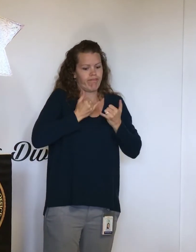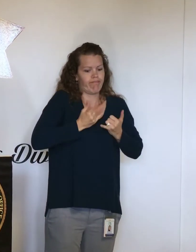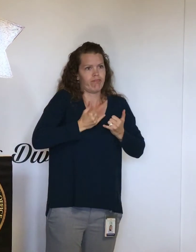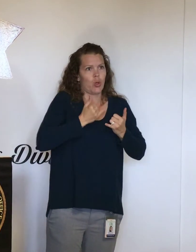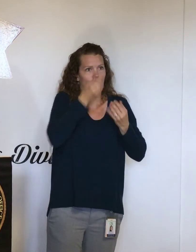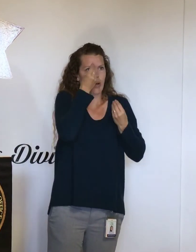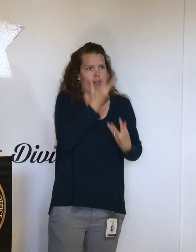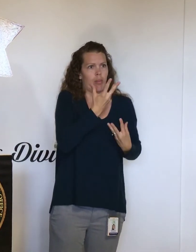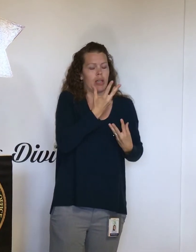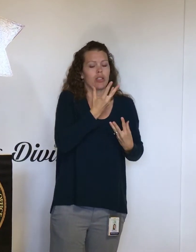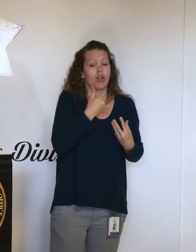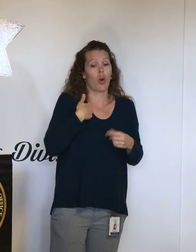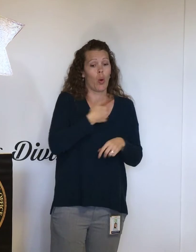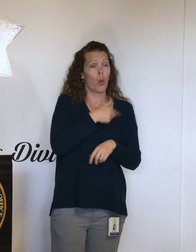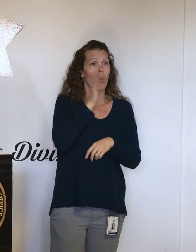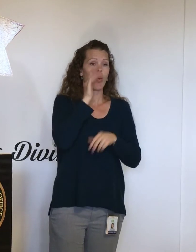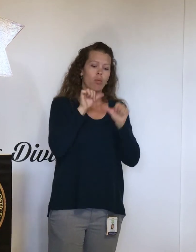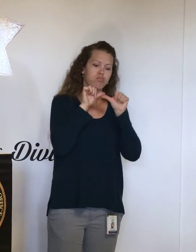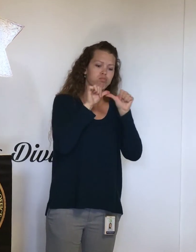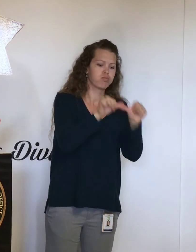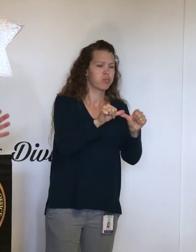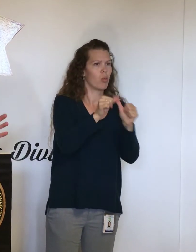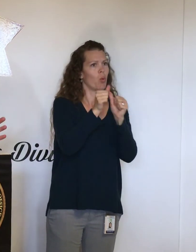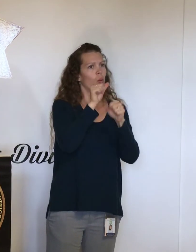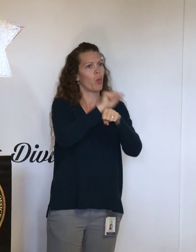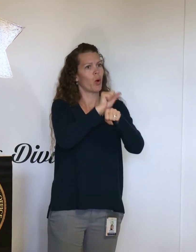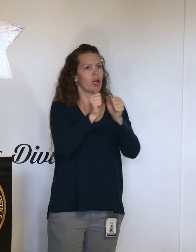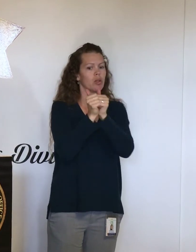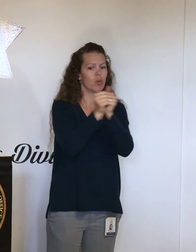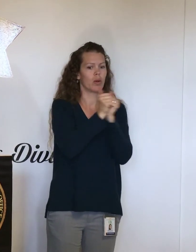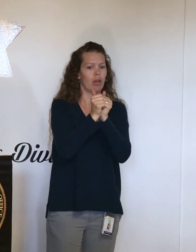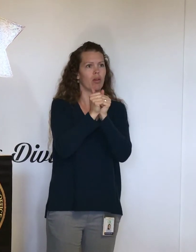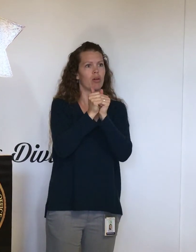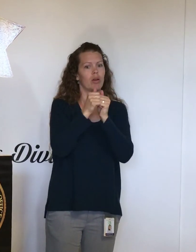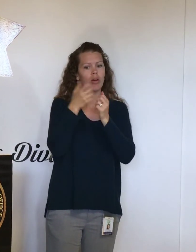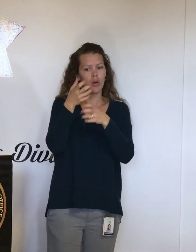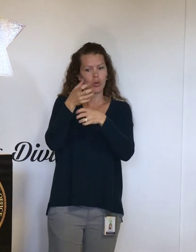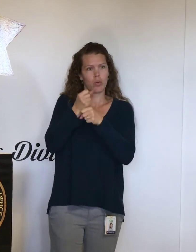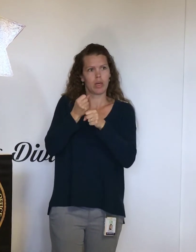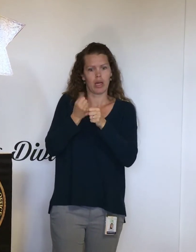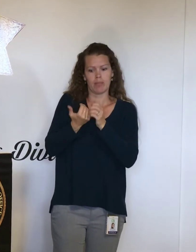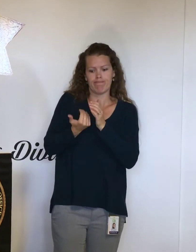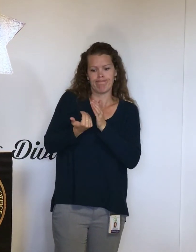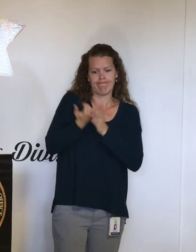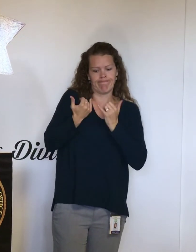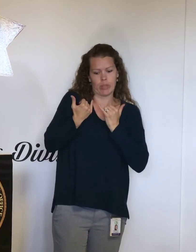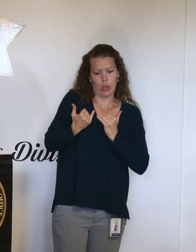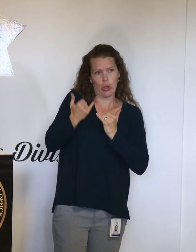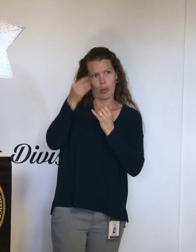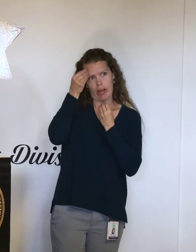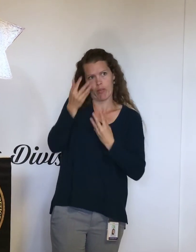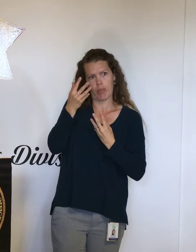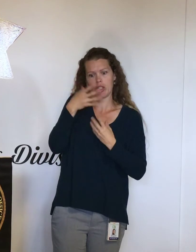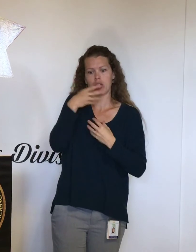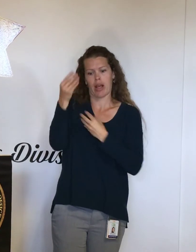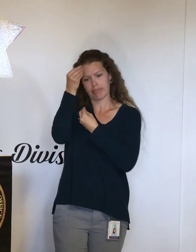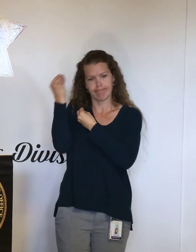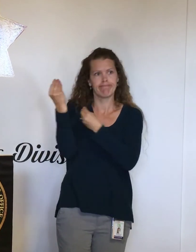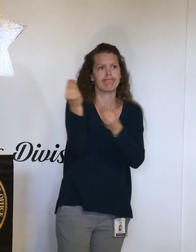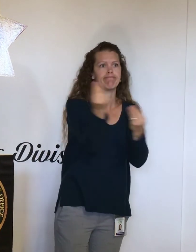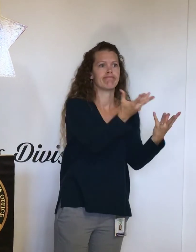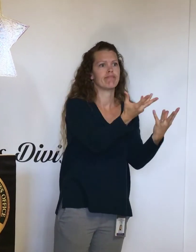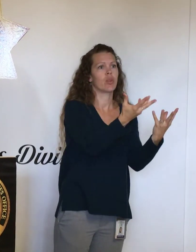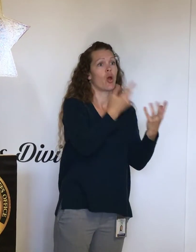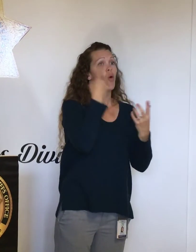together, again, to collaborate to try to get less information out to the public as possible, because we know it's important for you. So, at this point in time,